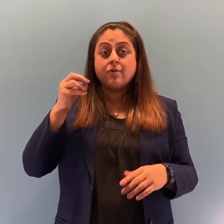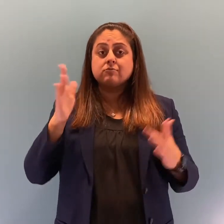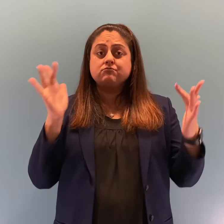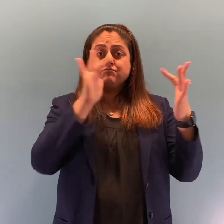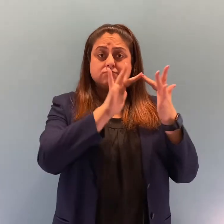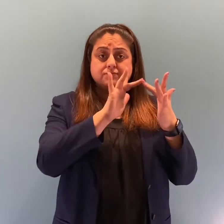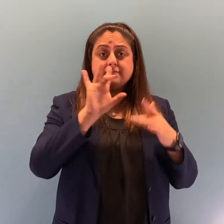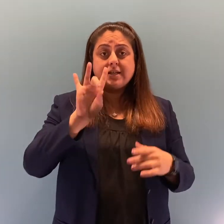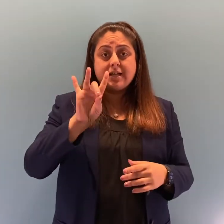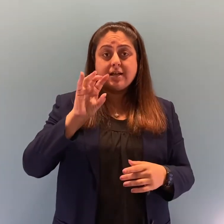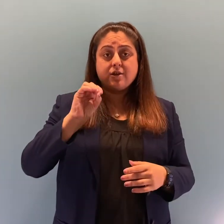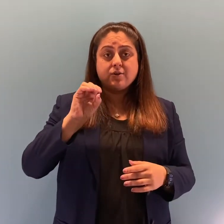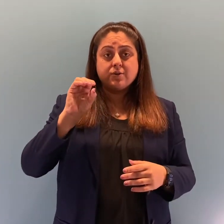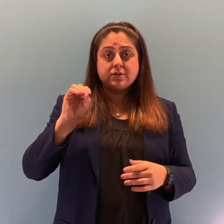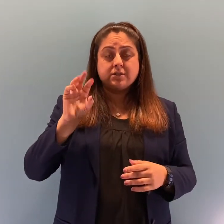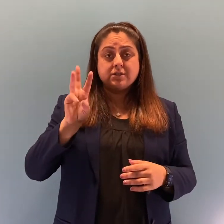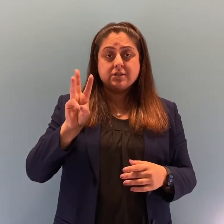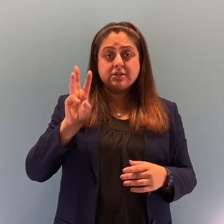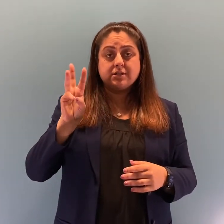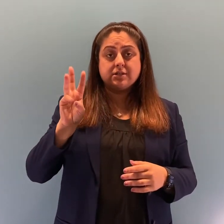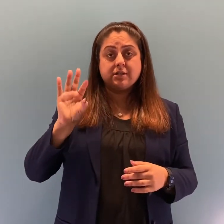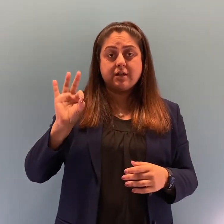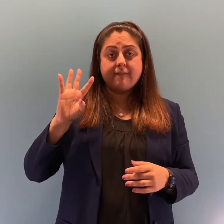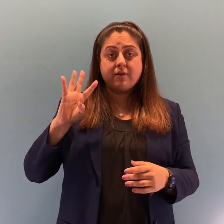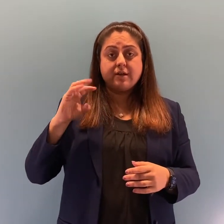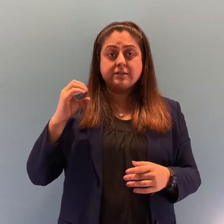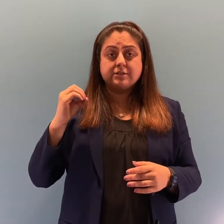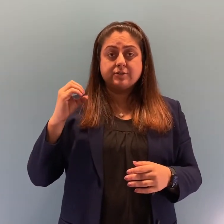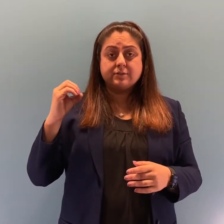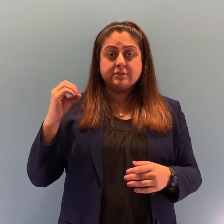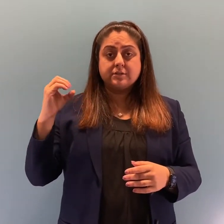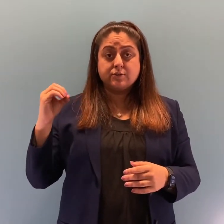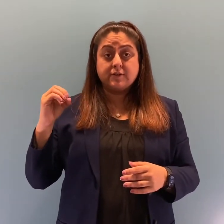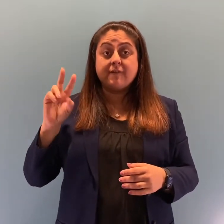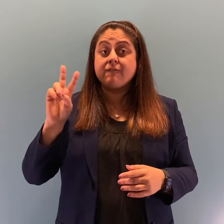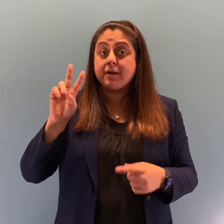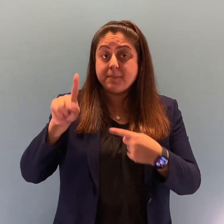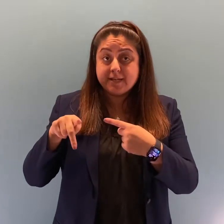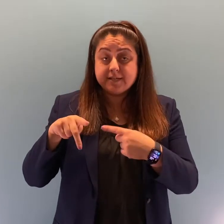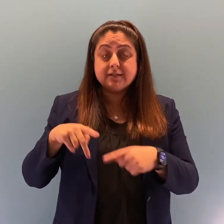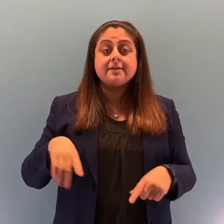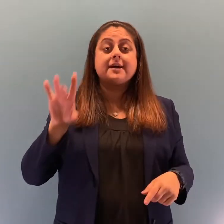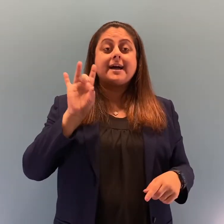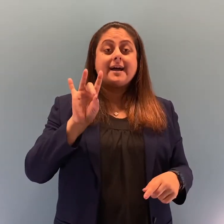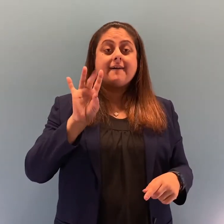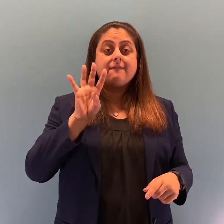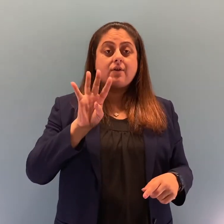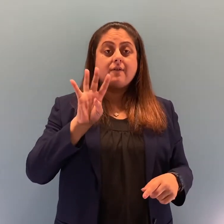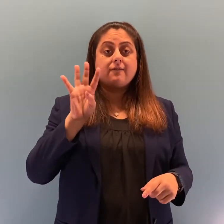call 1-800-669-4000 or call the ASL video phone